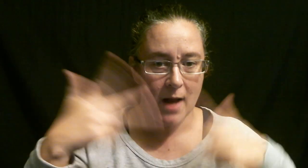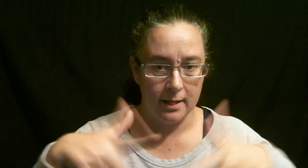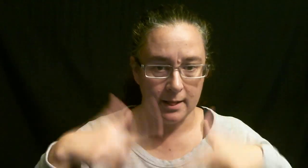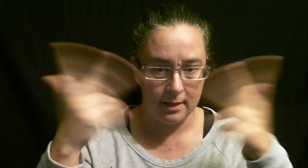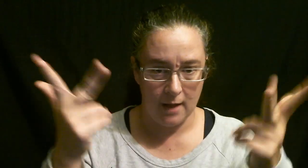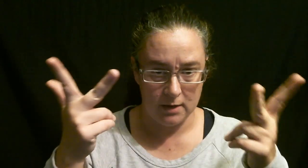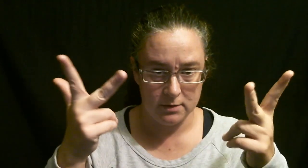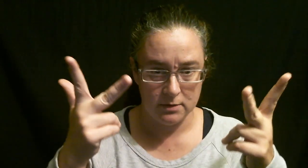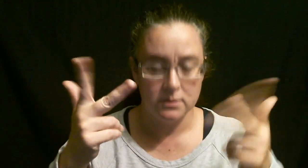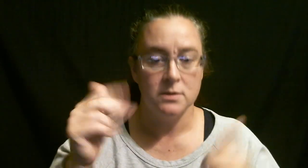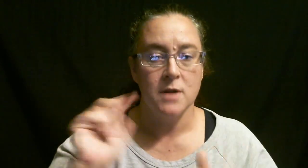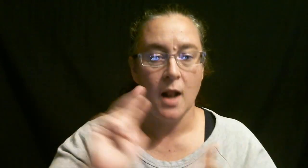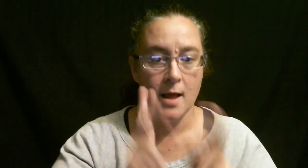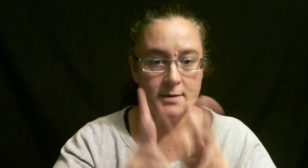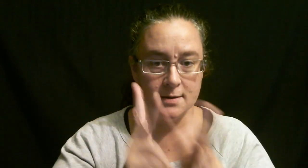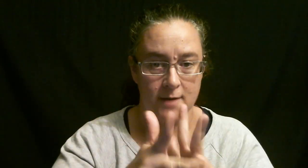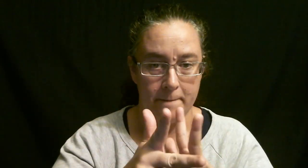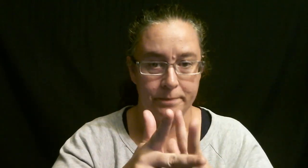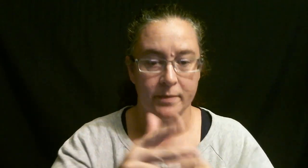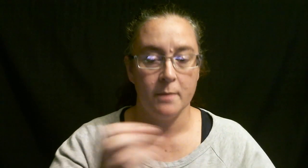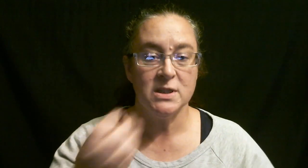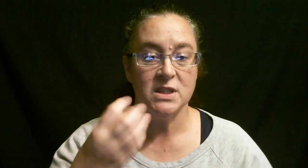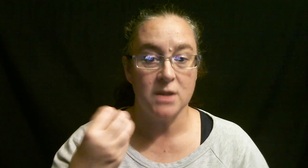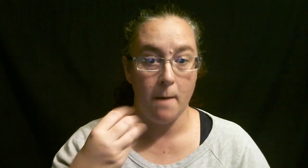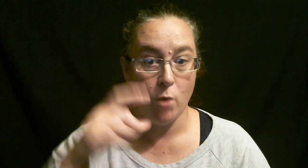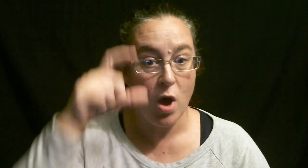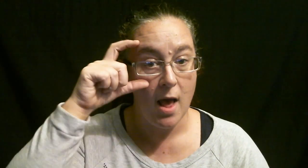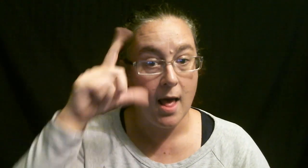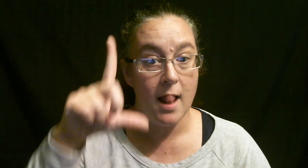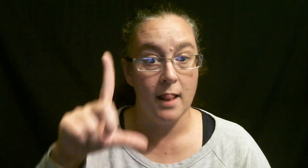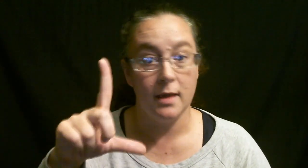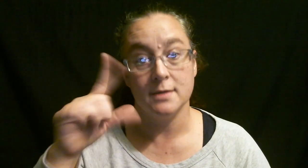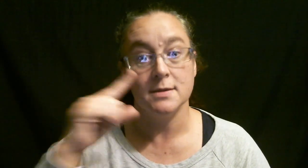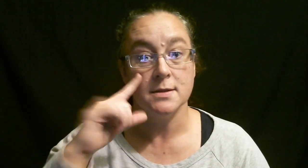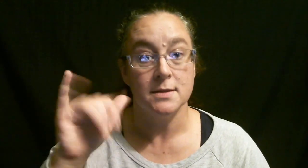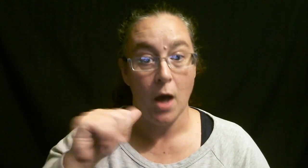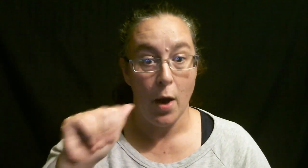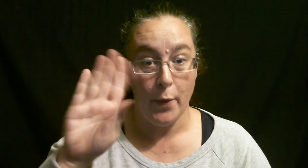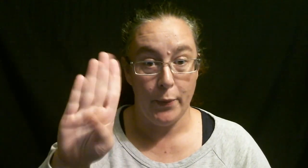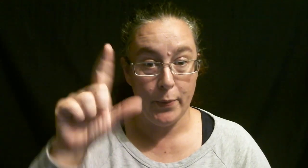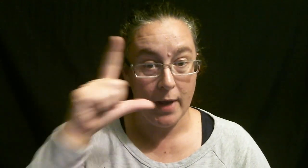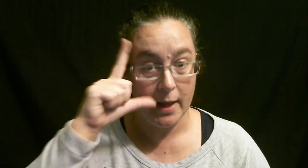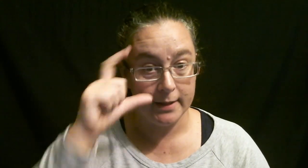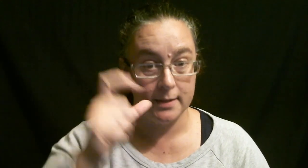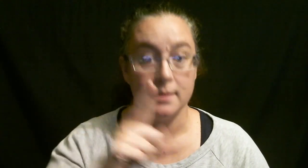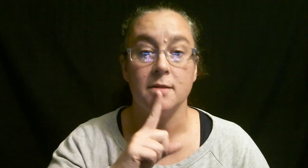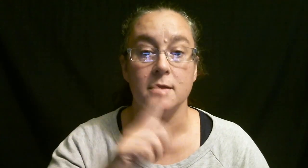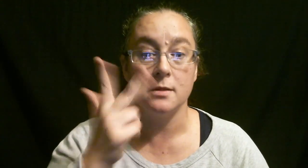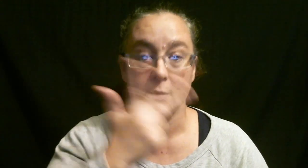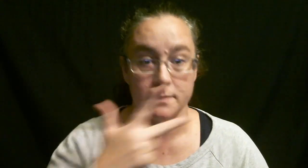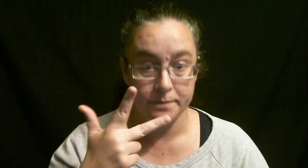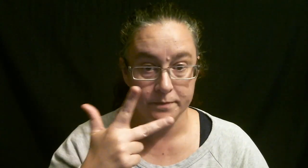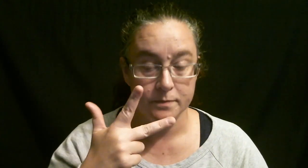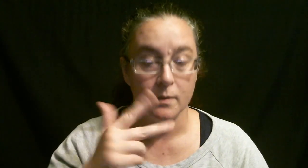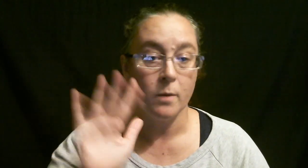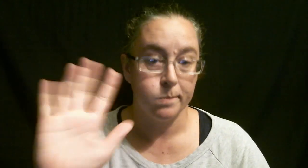Right is the ring of words, when the right man rings them.